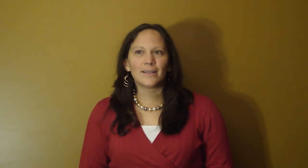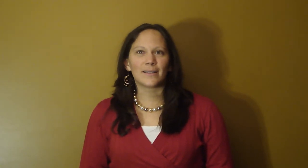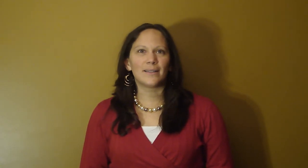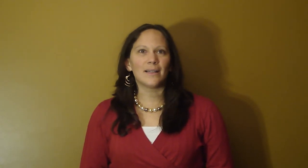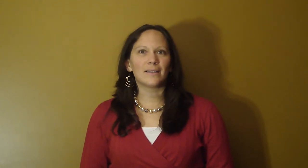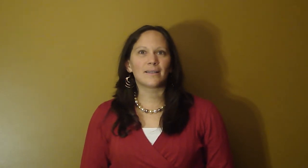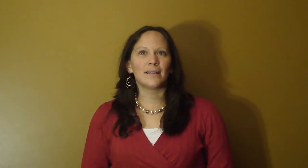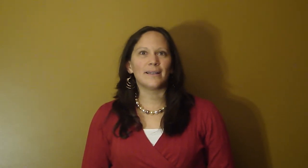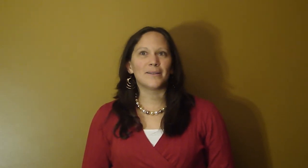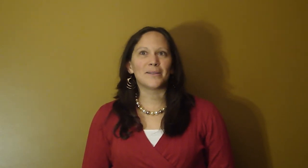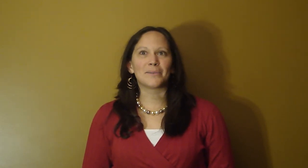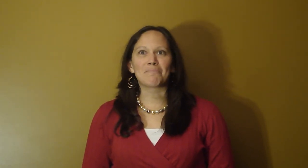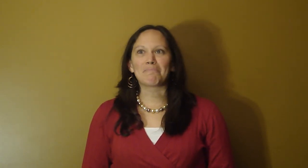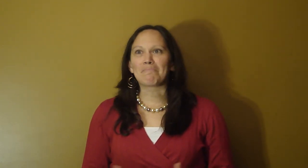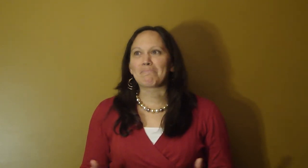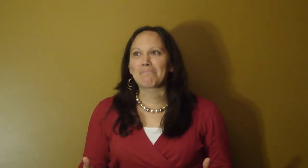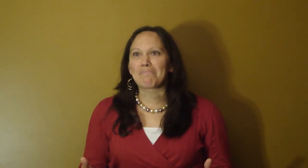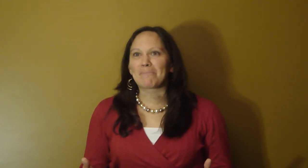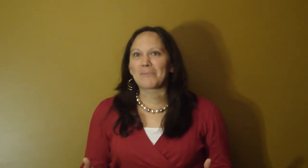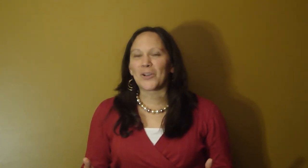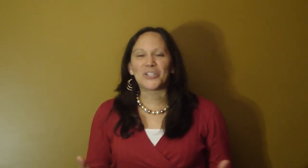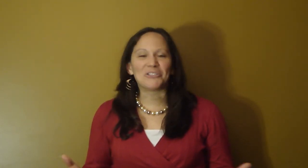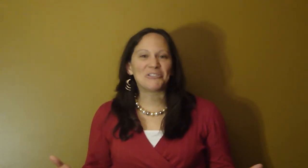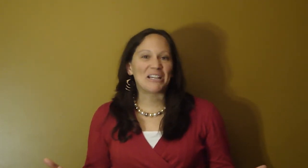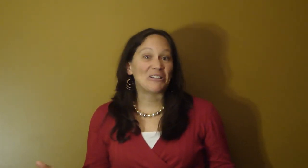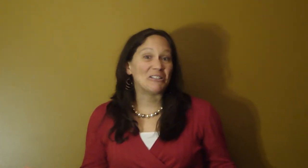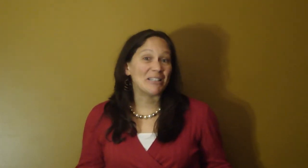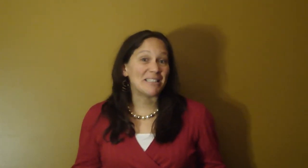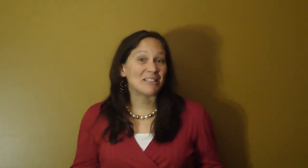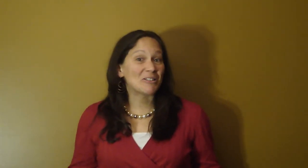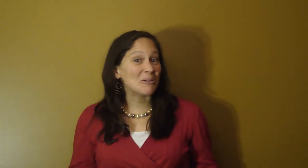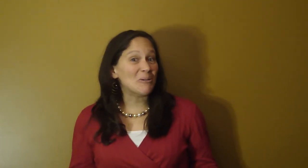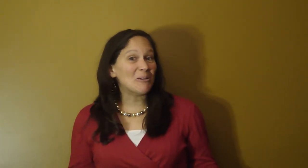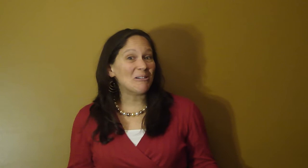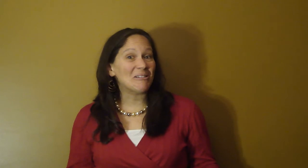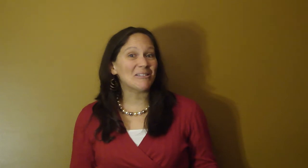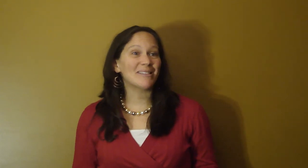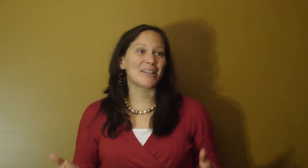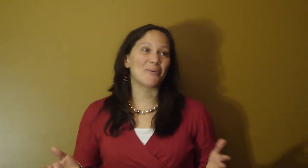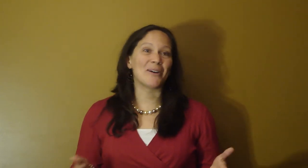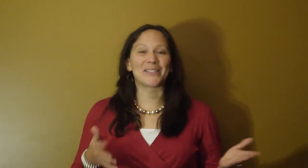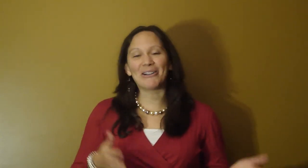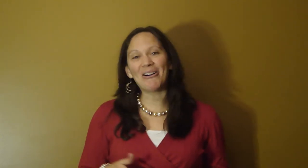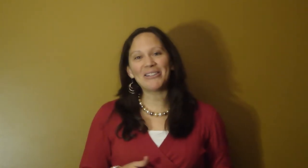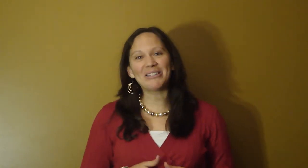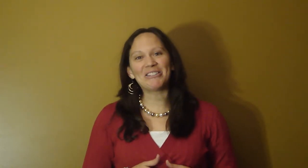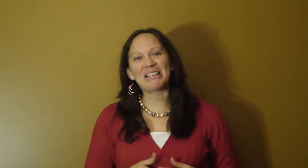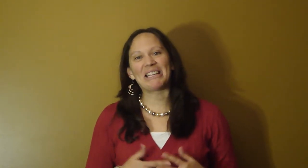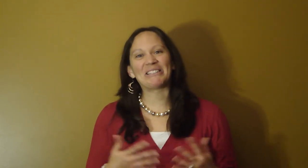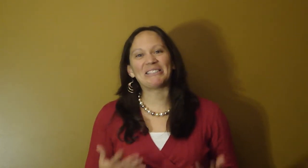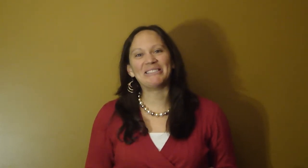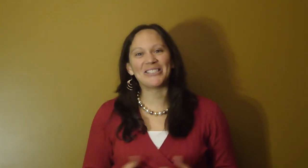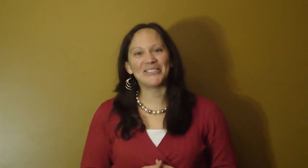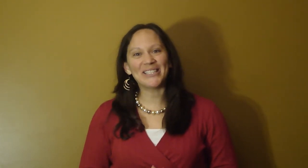Success is our children get good grades in school, they go off to college, they get a good degree,